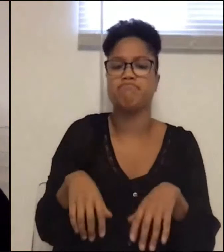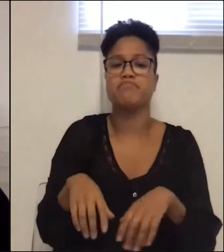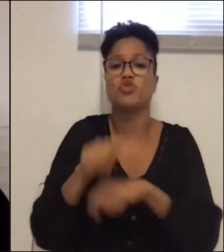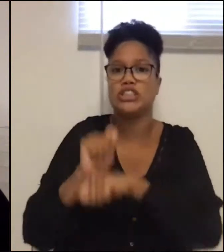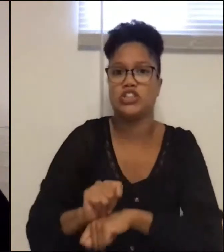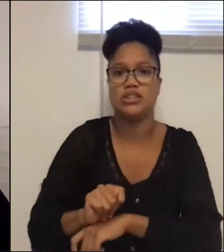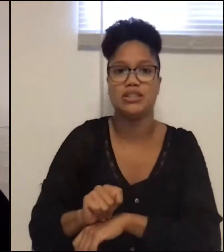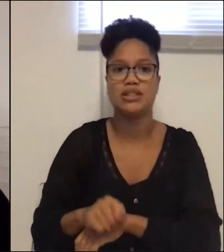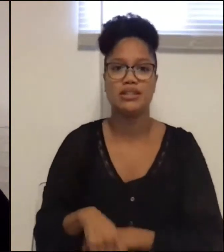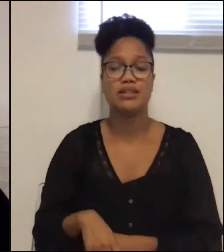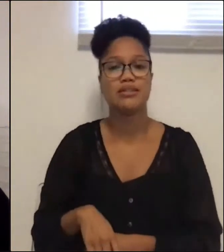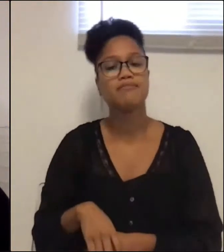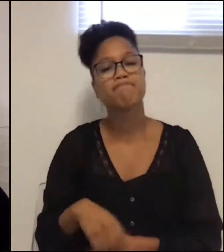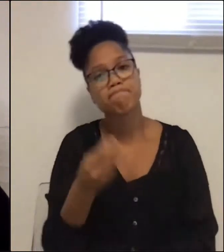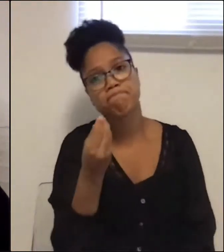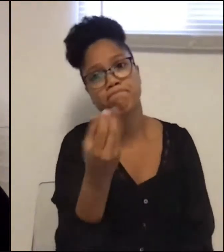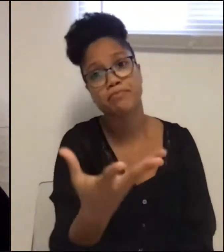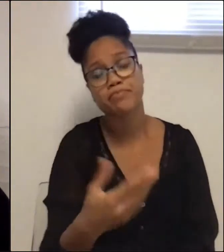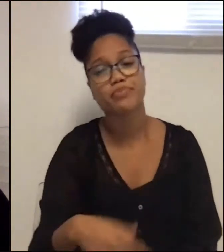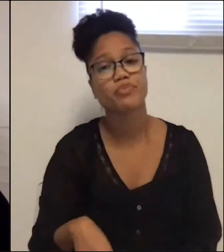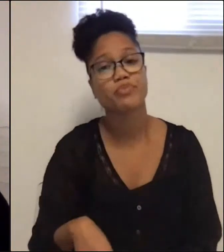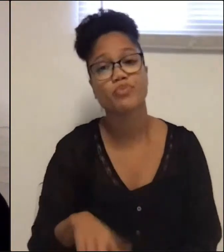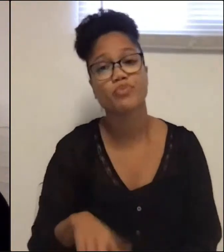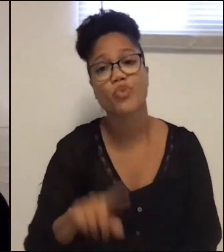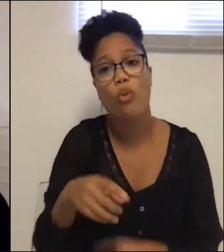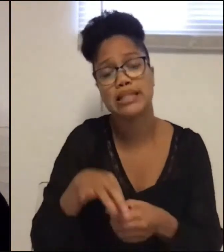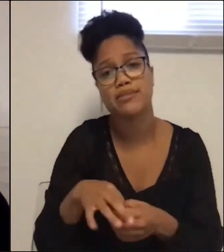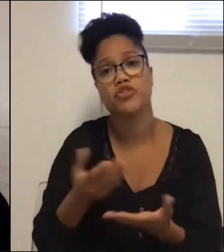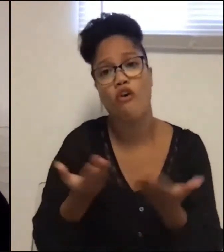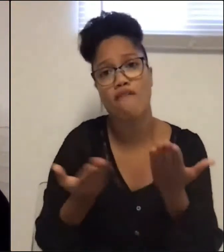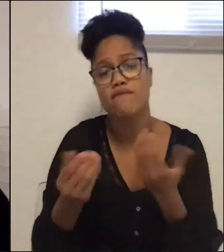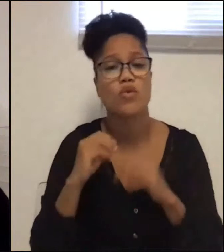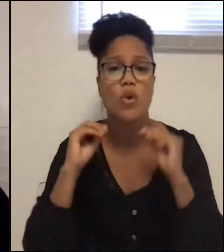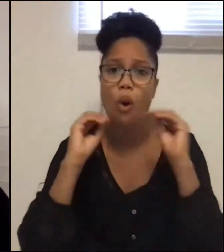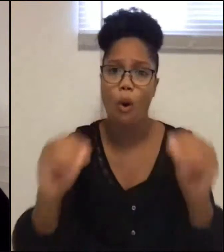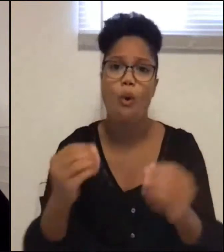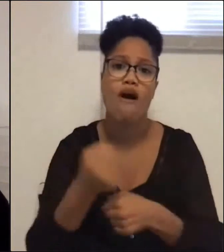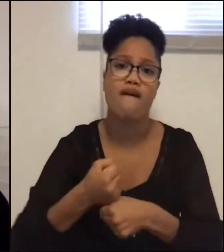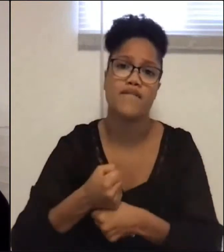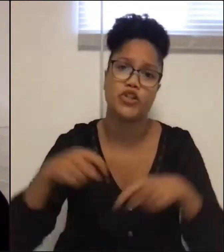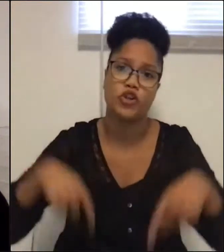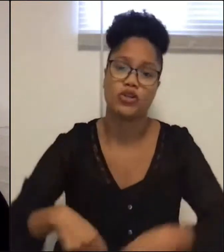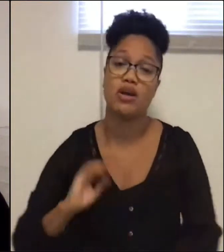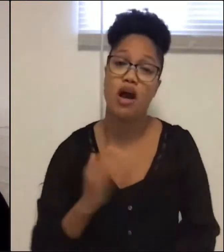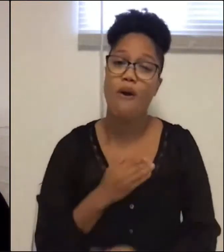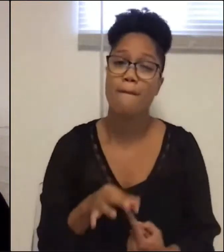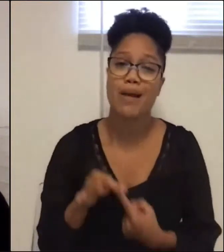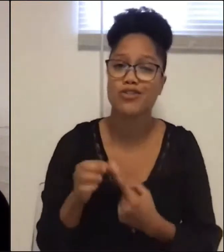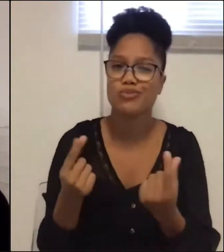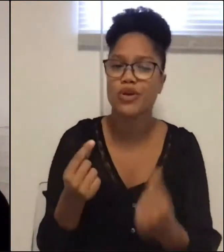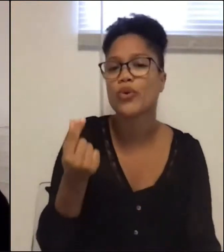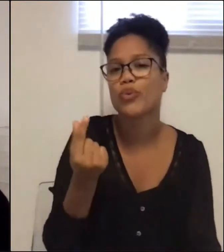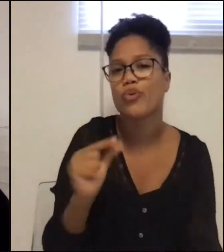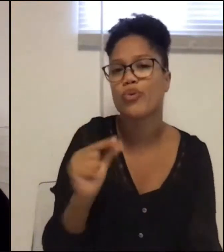all we serve. No coffee at this coffee house. Our specialty is green,